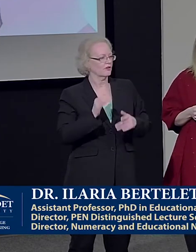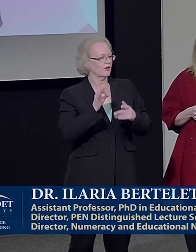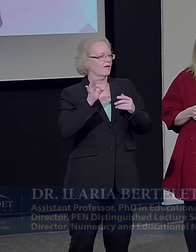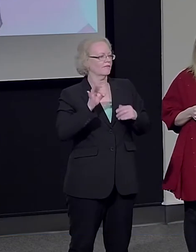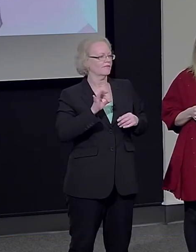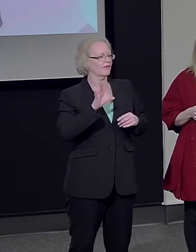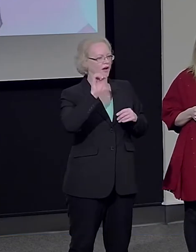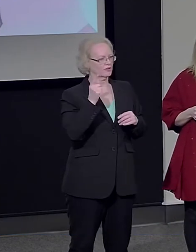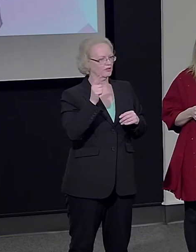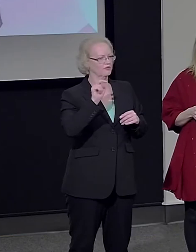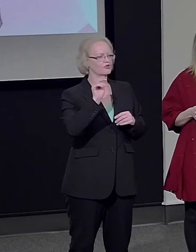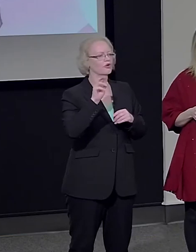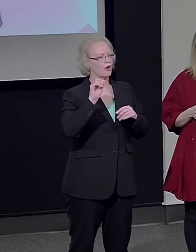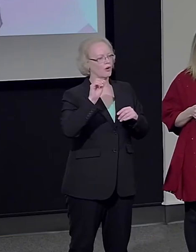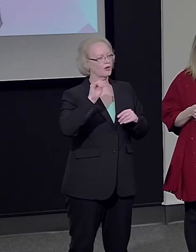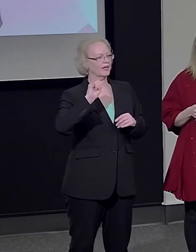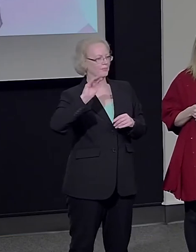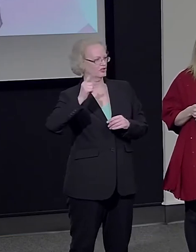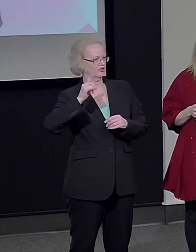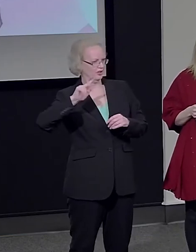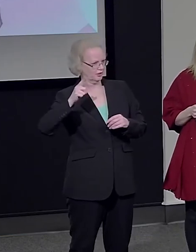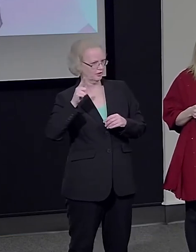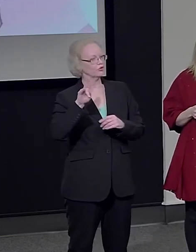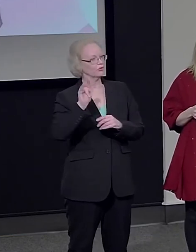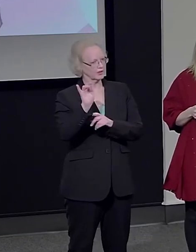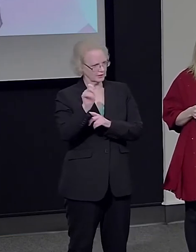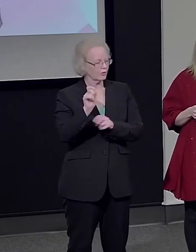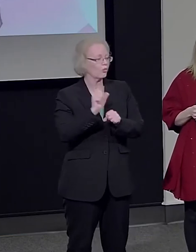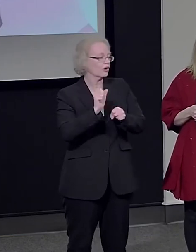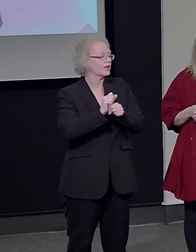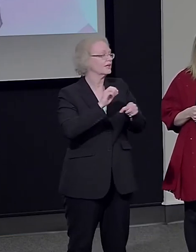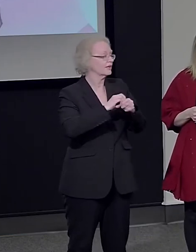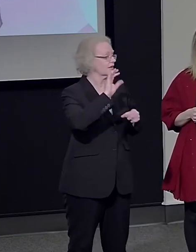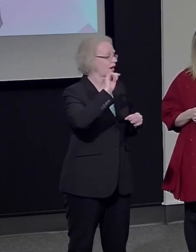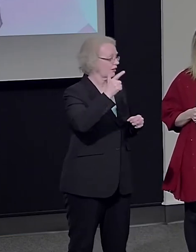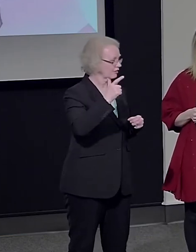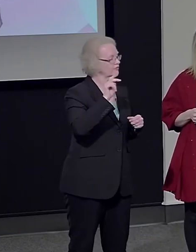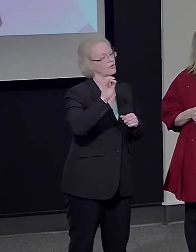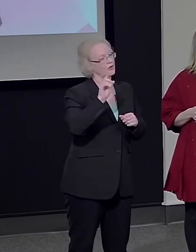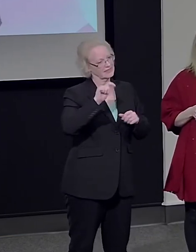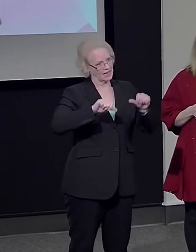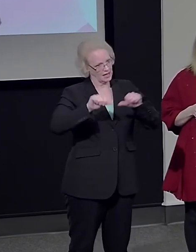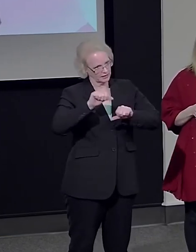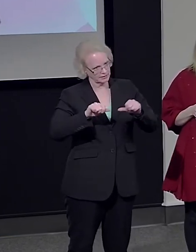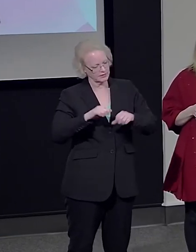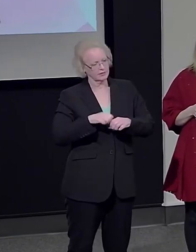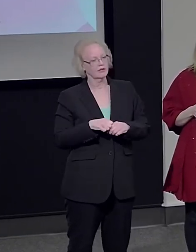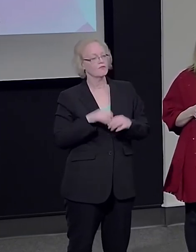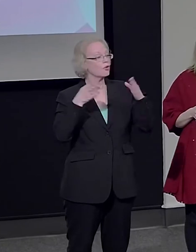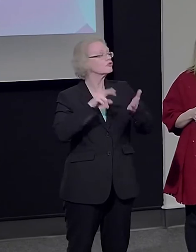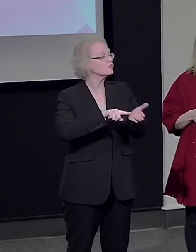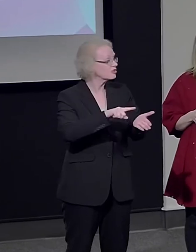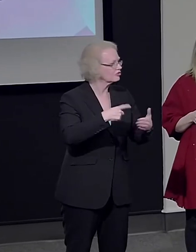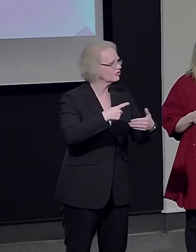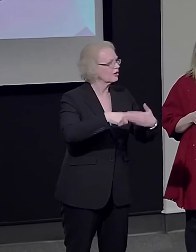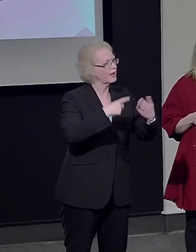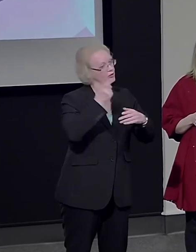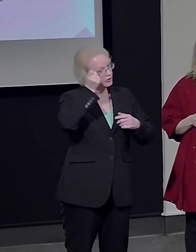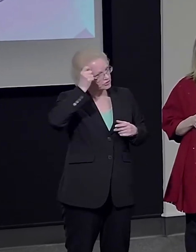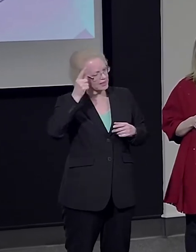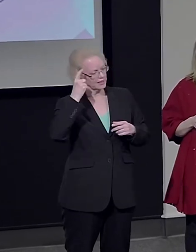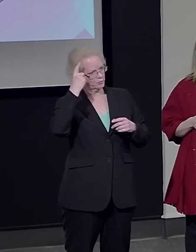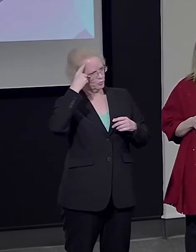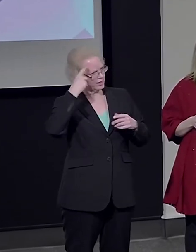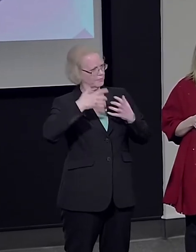Neuroimaging Unit, he has been working in cognitive neuroscience, focusing his research on understanding the brain mechanisms